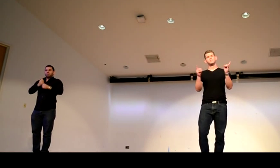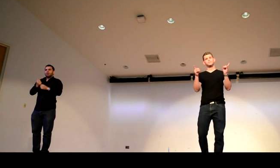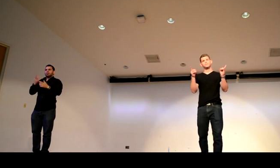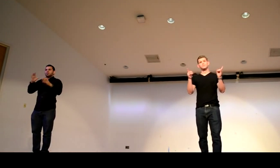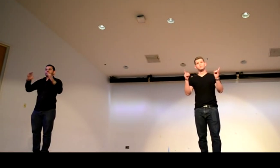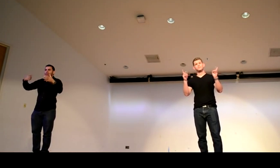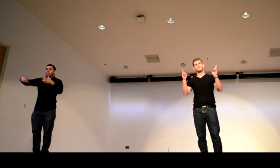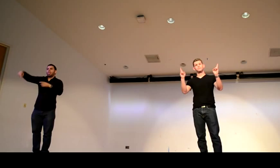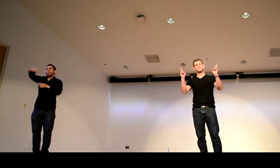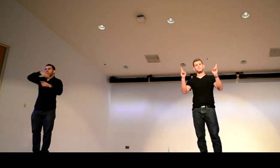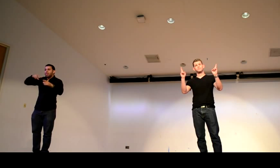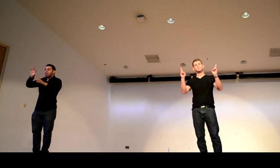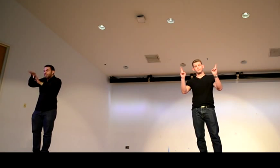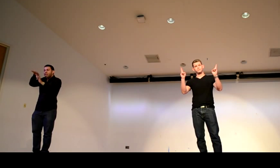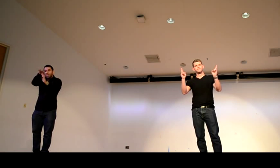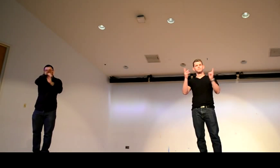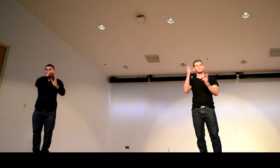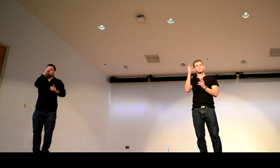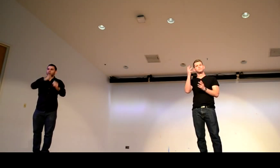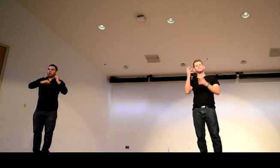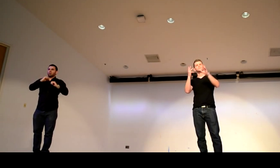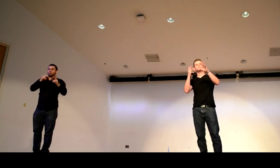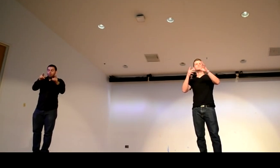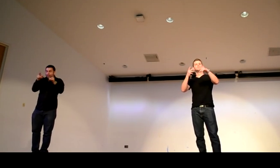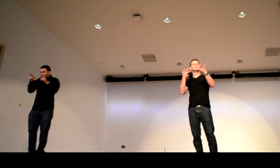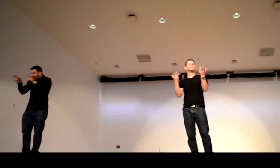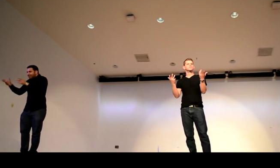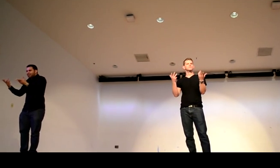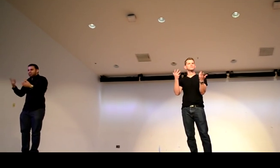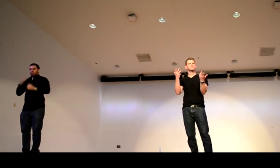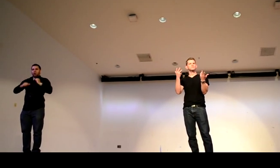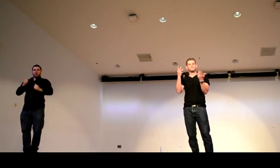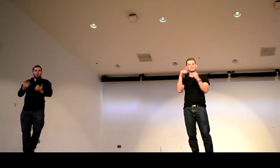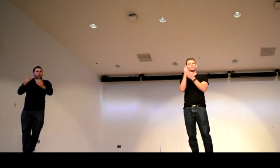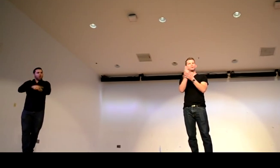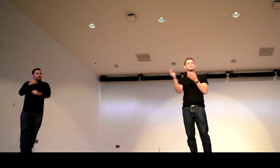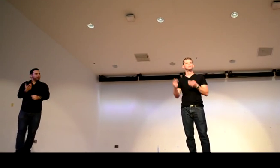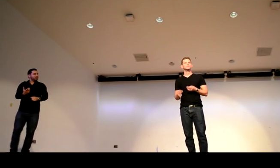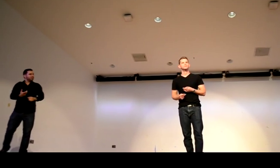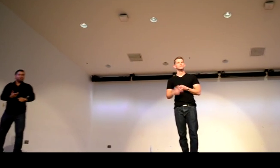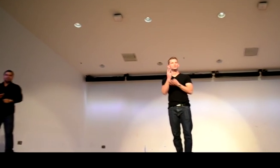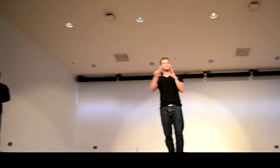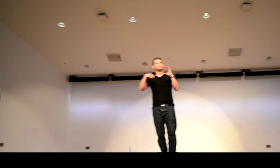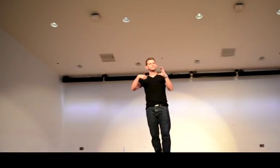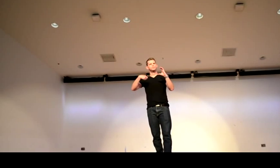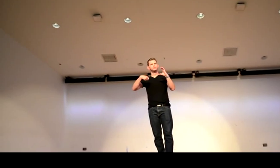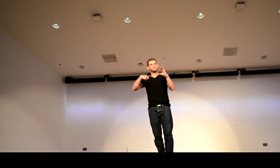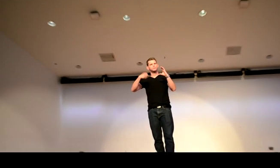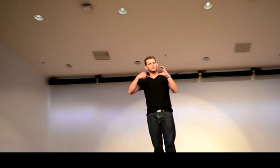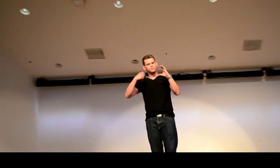take for one show to be made, to make one, one hour show? How long does it take to film that? Two weeks of